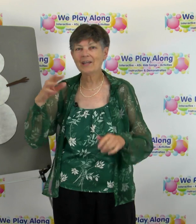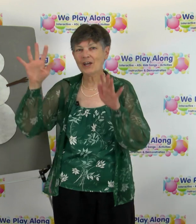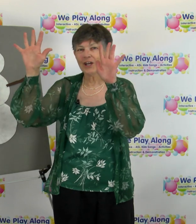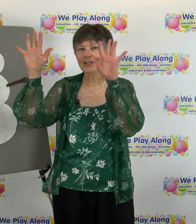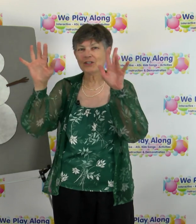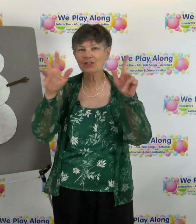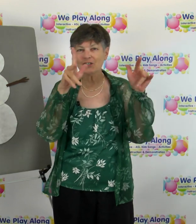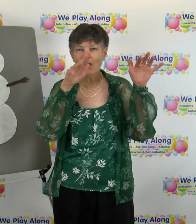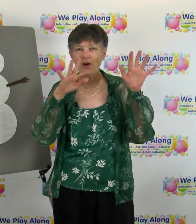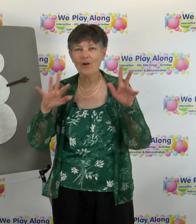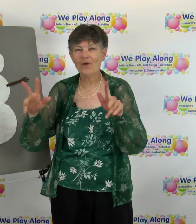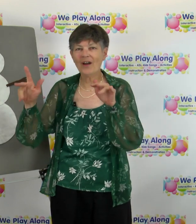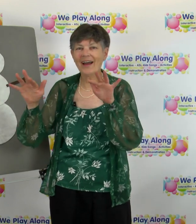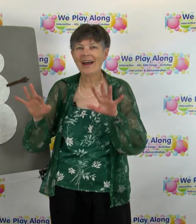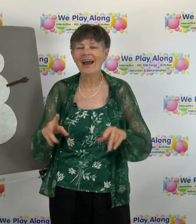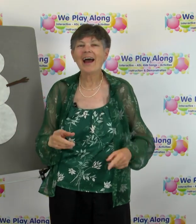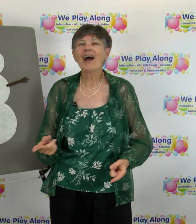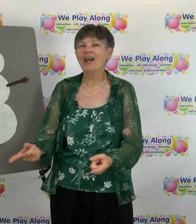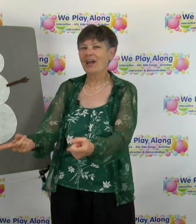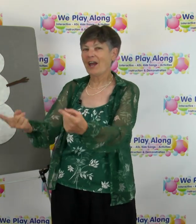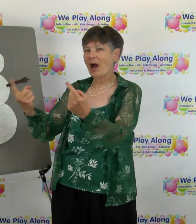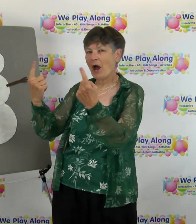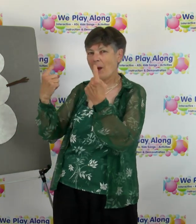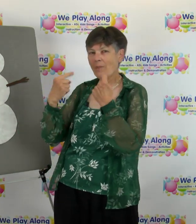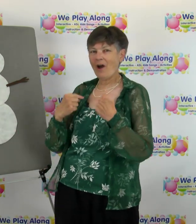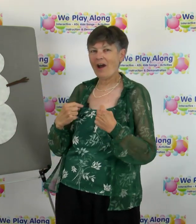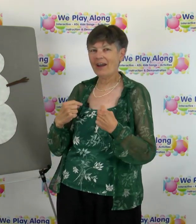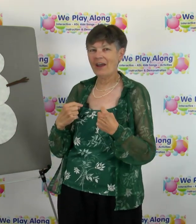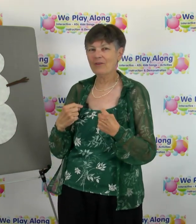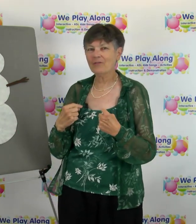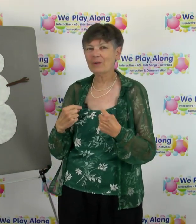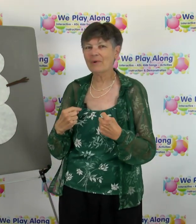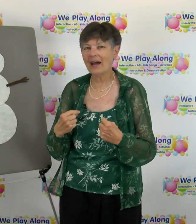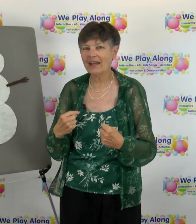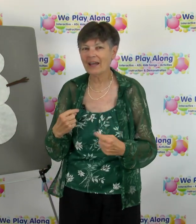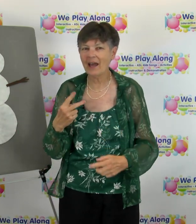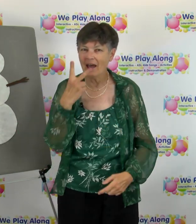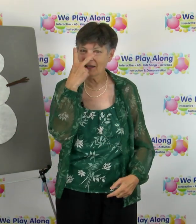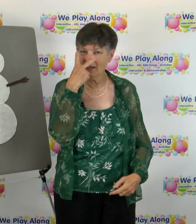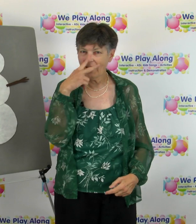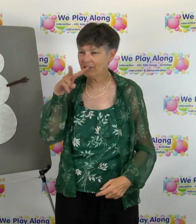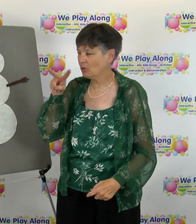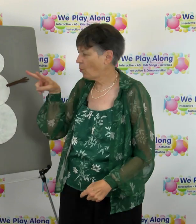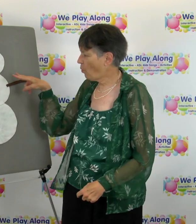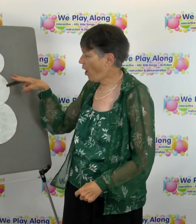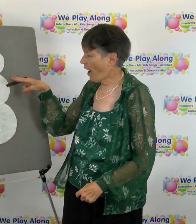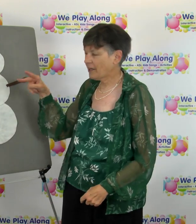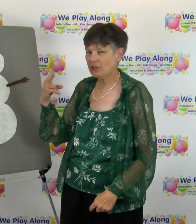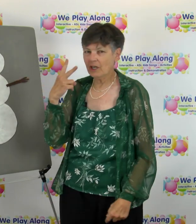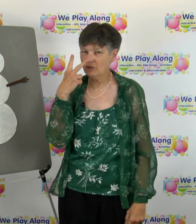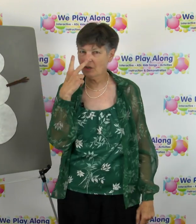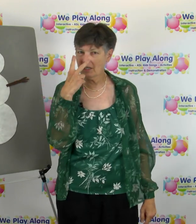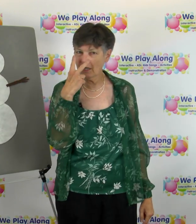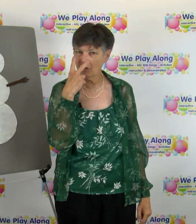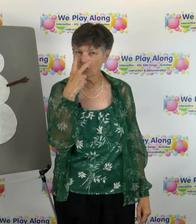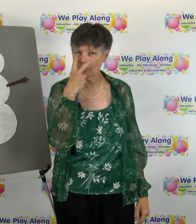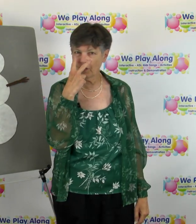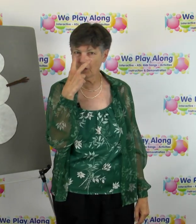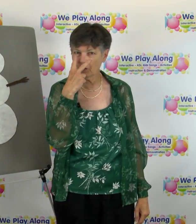snow come on everybody let's watch so you're gonna take your two fingers